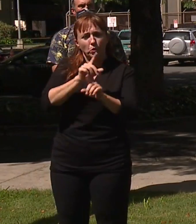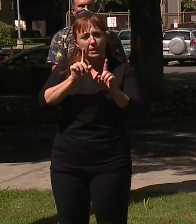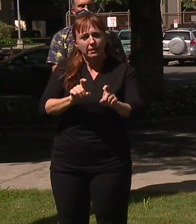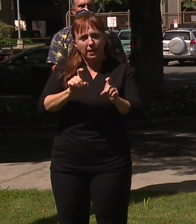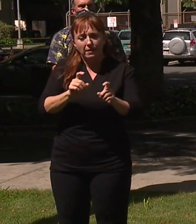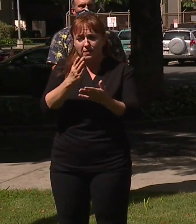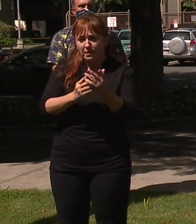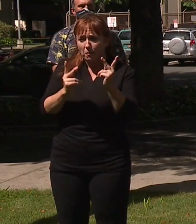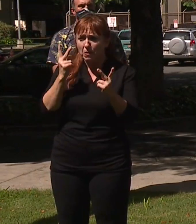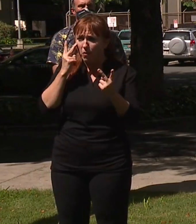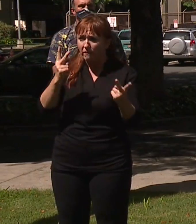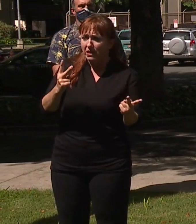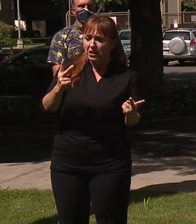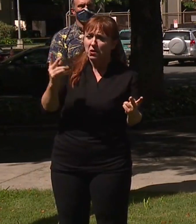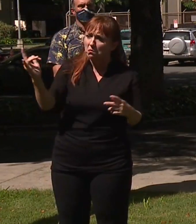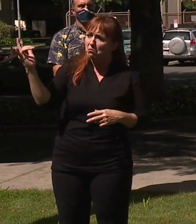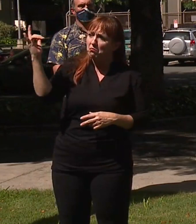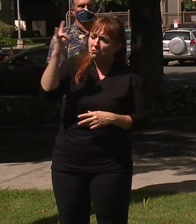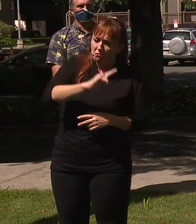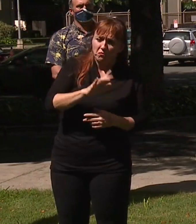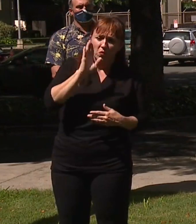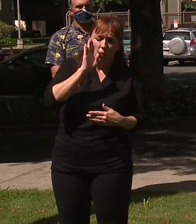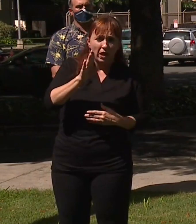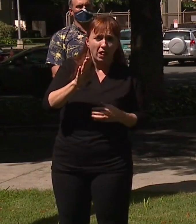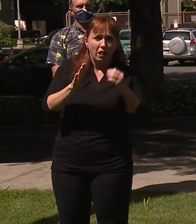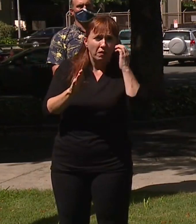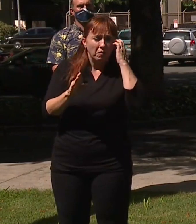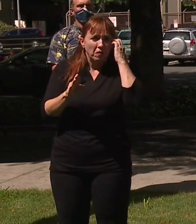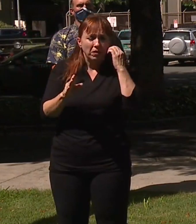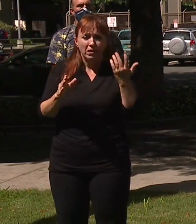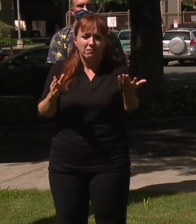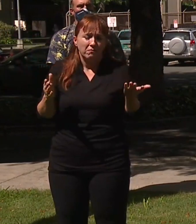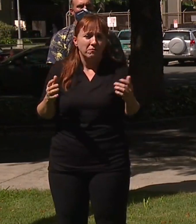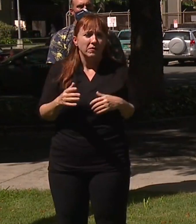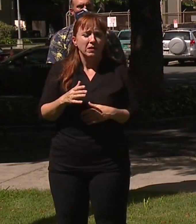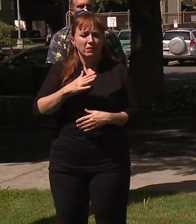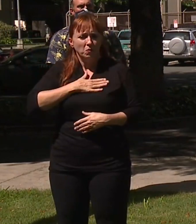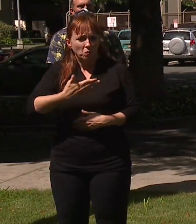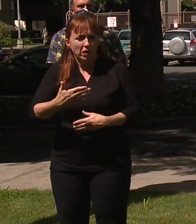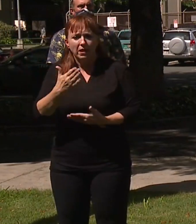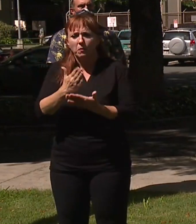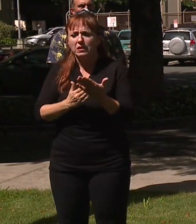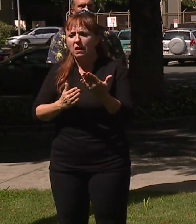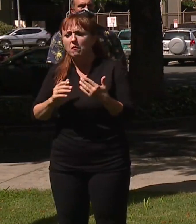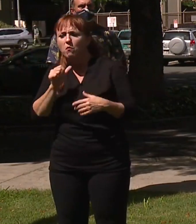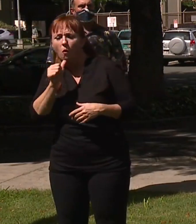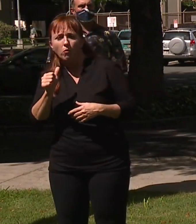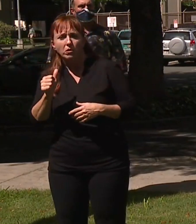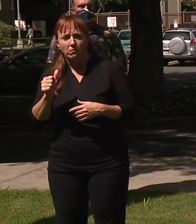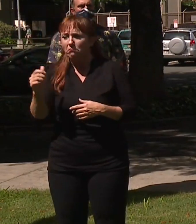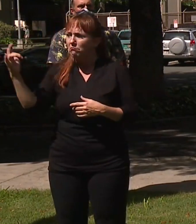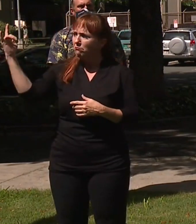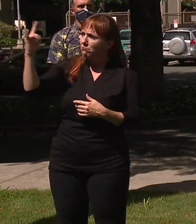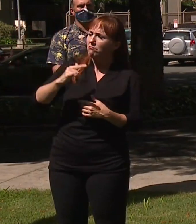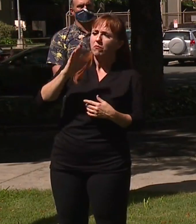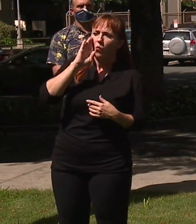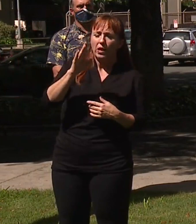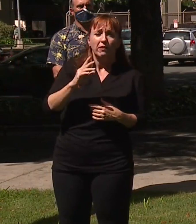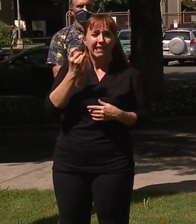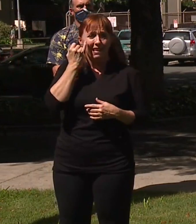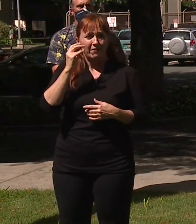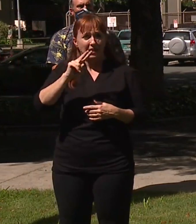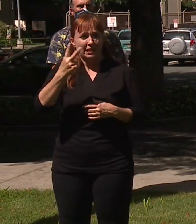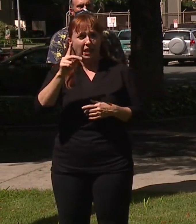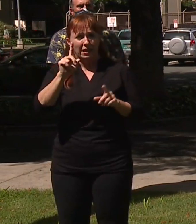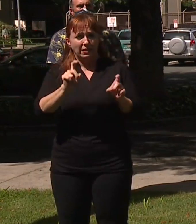some people won't come because they don't want to go through the trouble and pay for the expense of it. But I think you'll see people coming. I think a second test, as long as